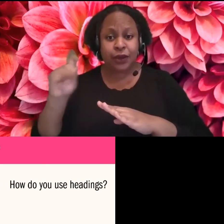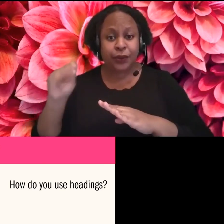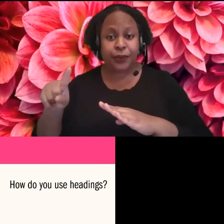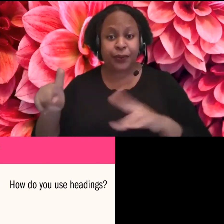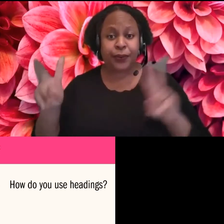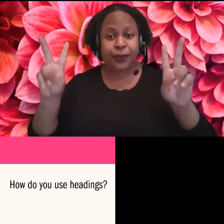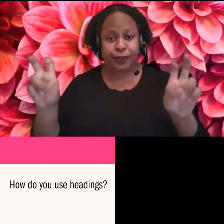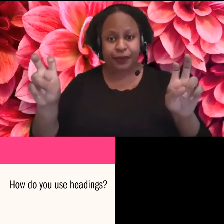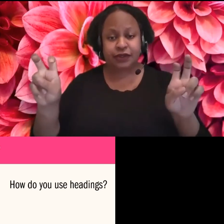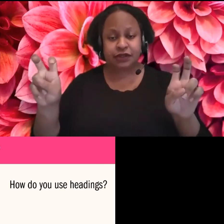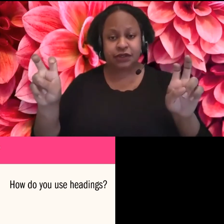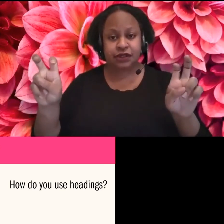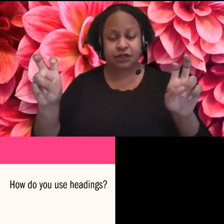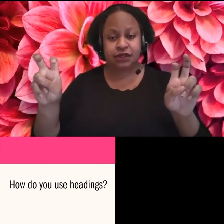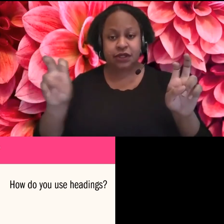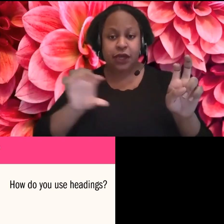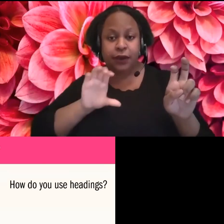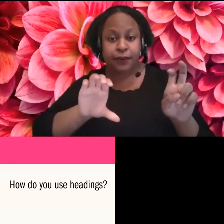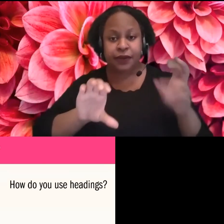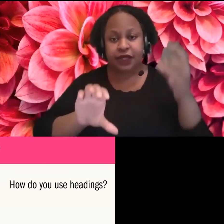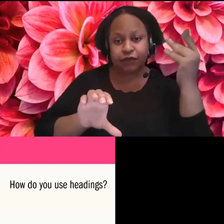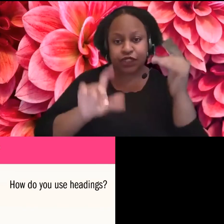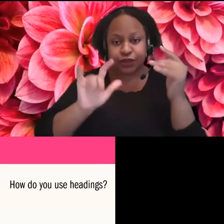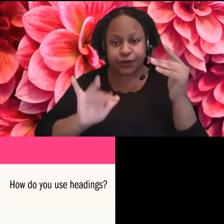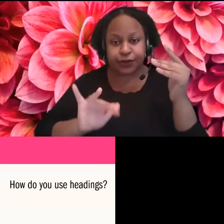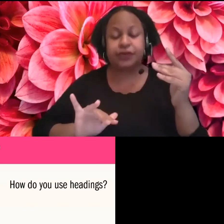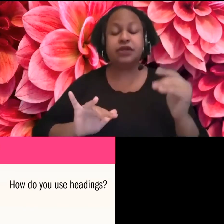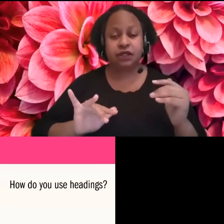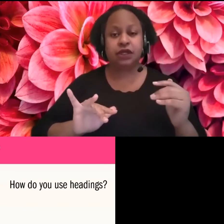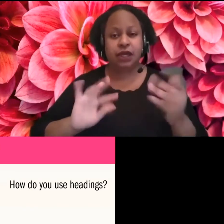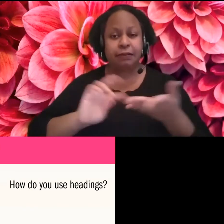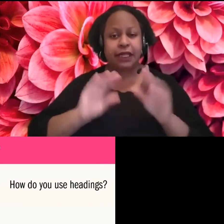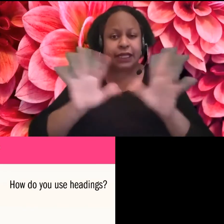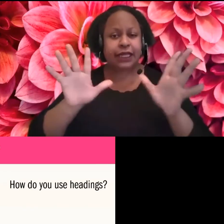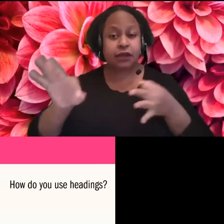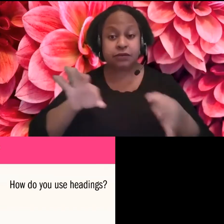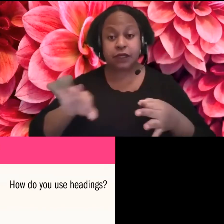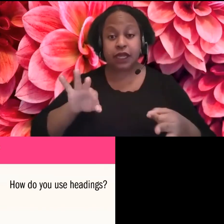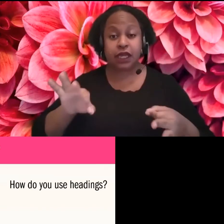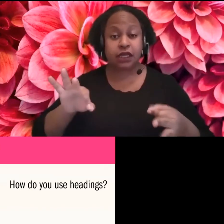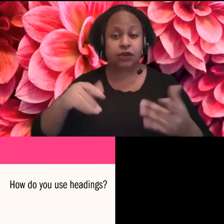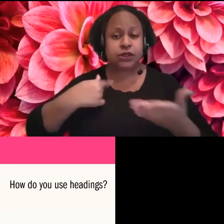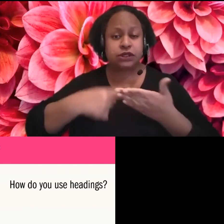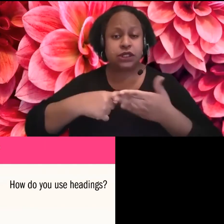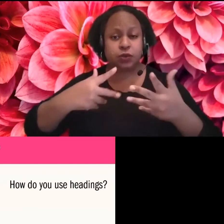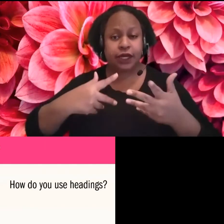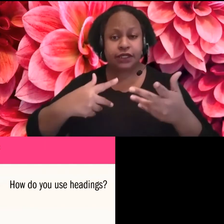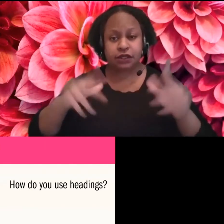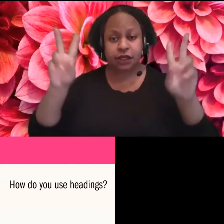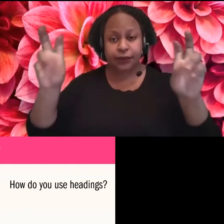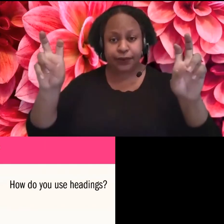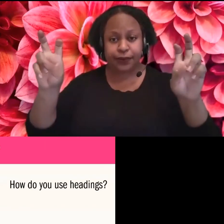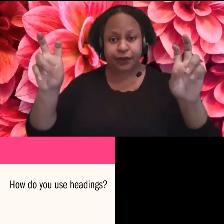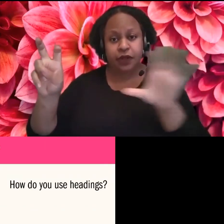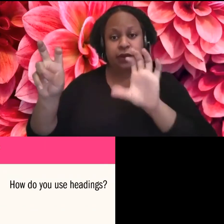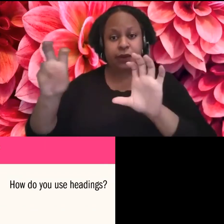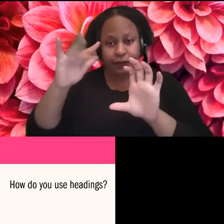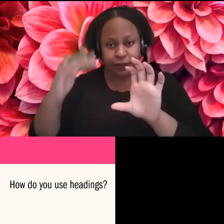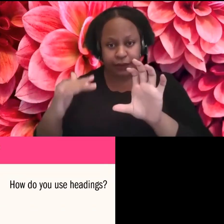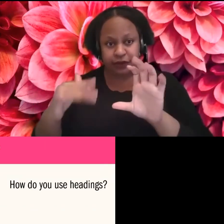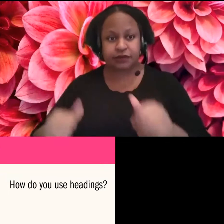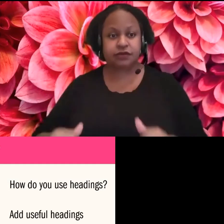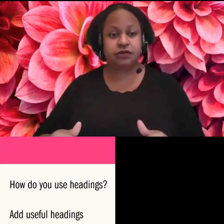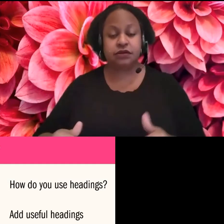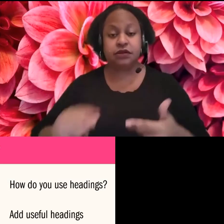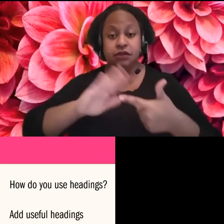a, it's, it's, it gives a clear idea of what you're going to be answering in the section. Uh, the second type is